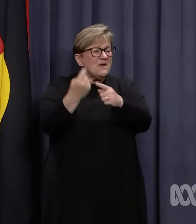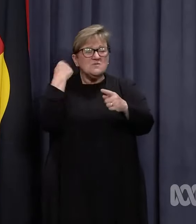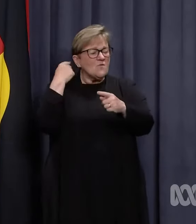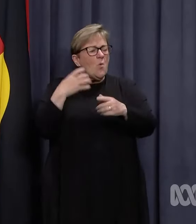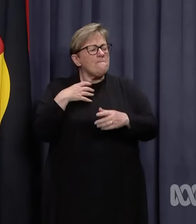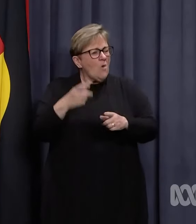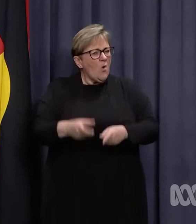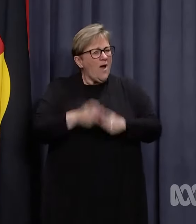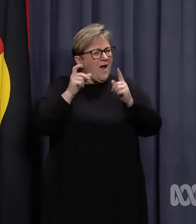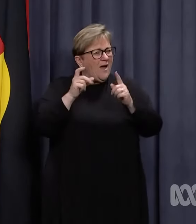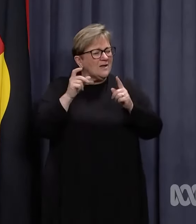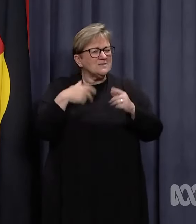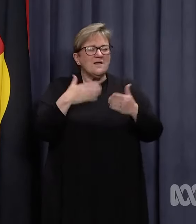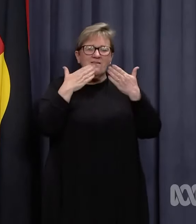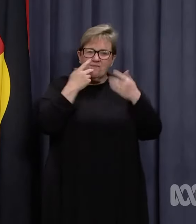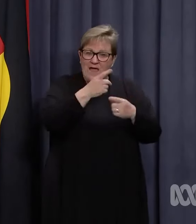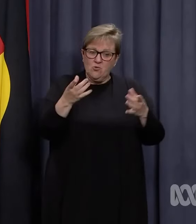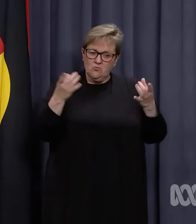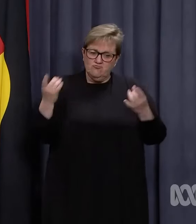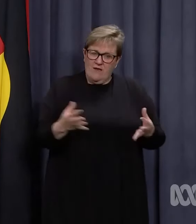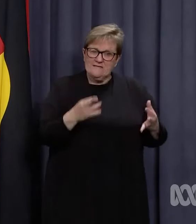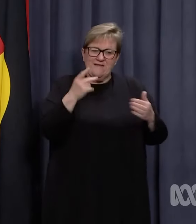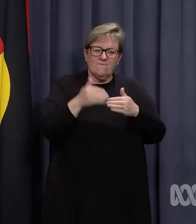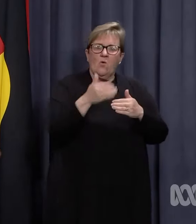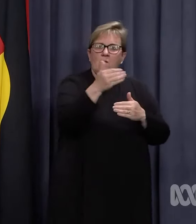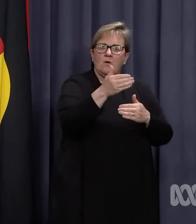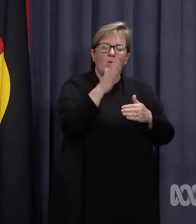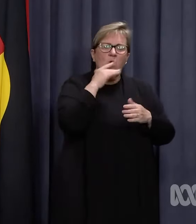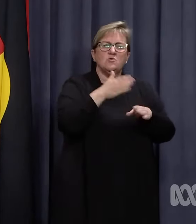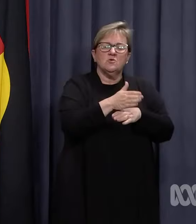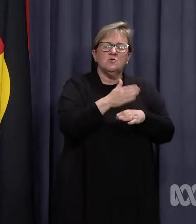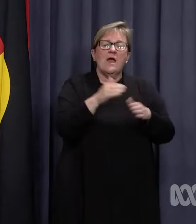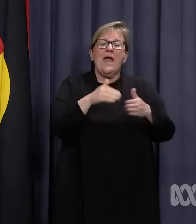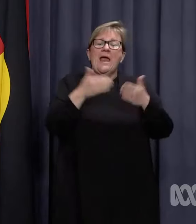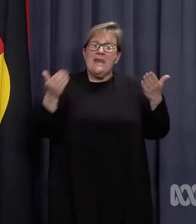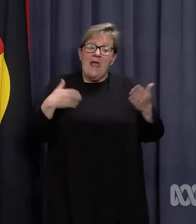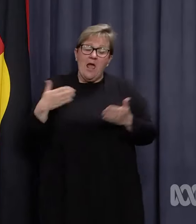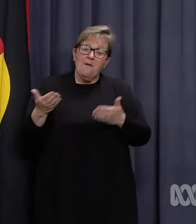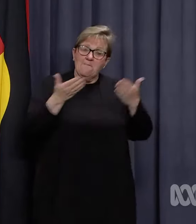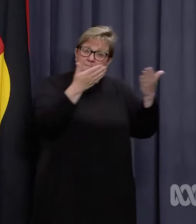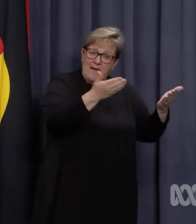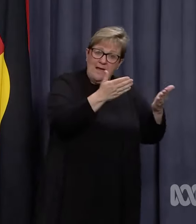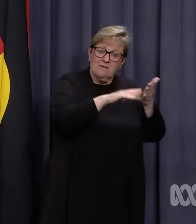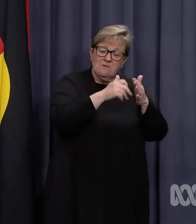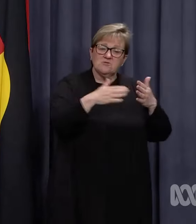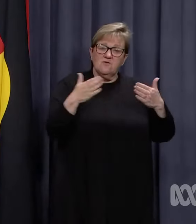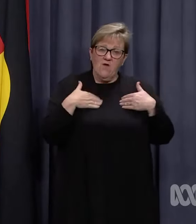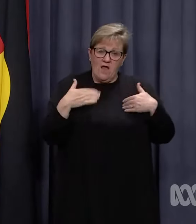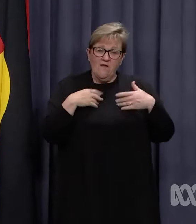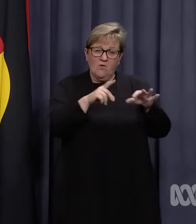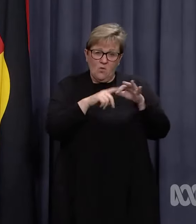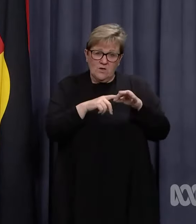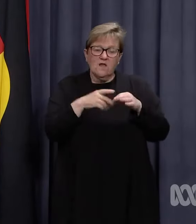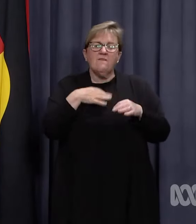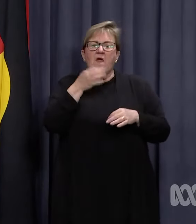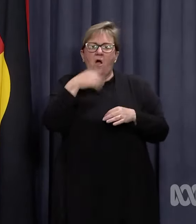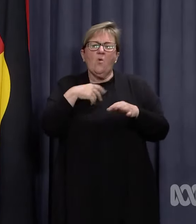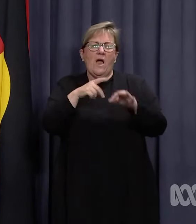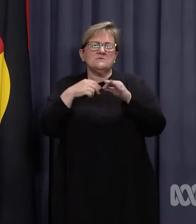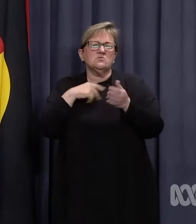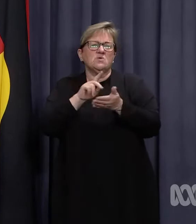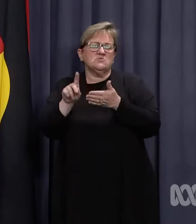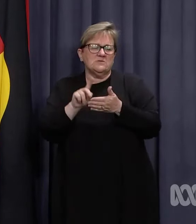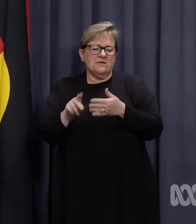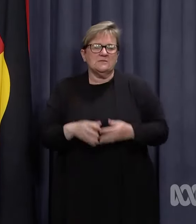and I want to thank them in advance for that. I'll now hand back to the Minister for Health for questions and then I'll take questions